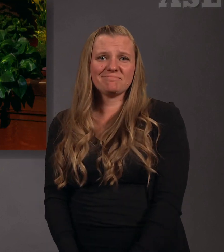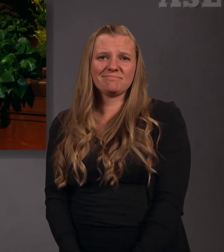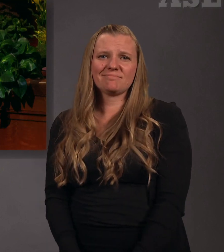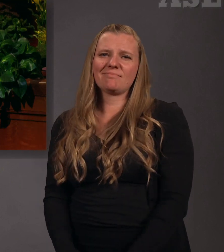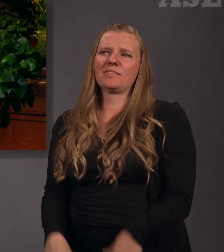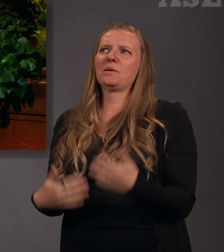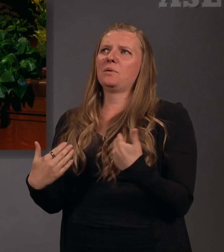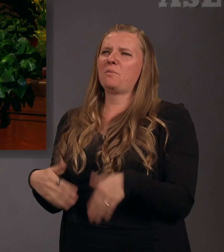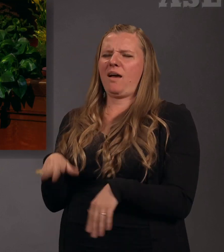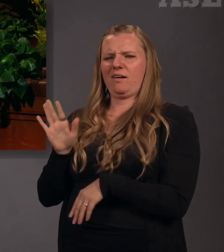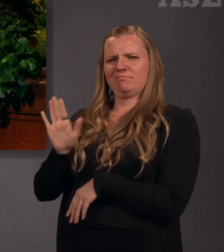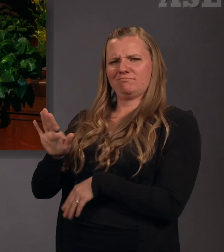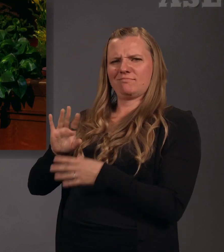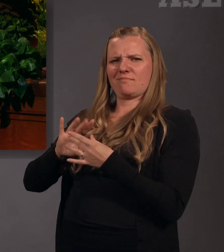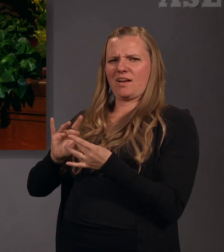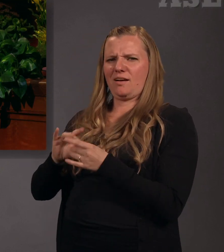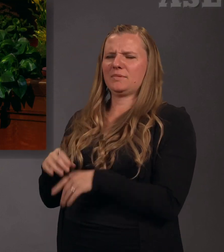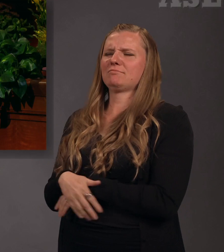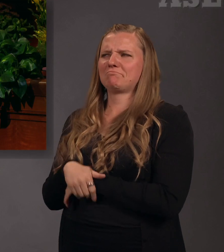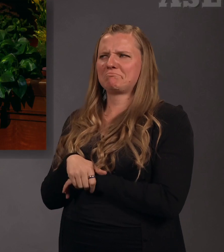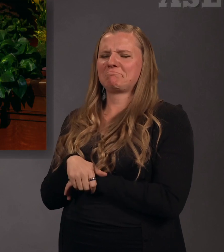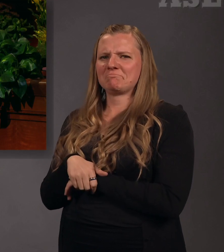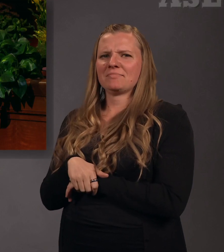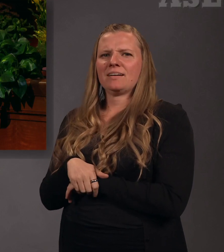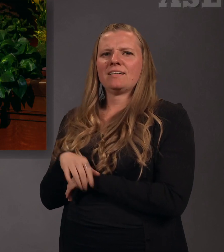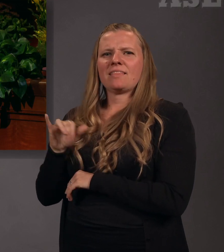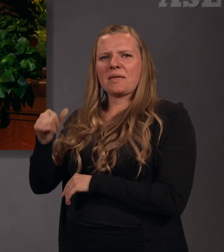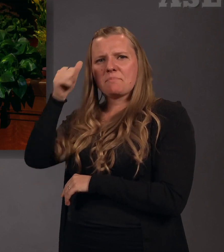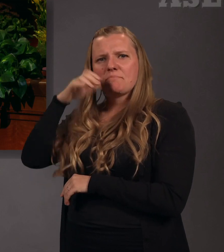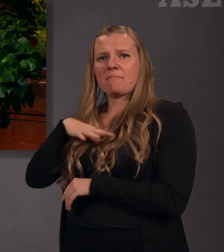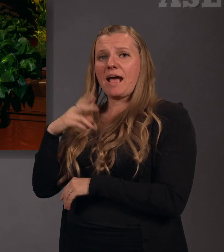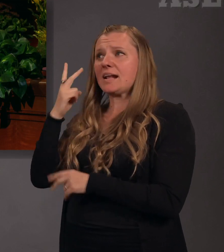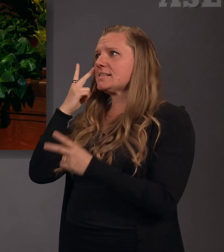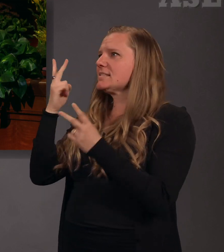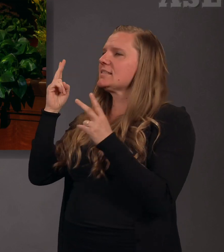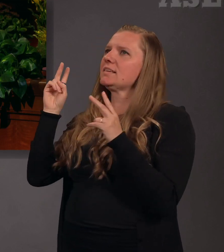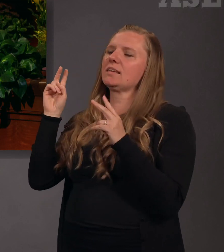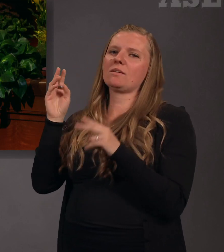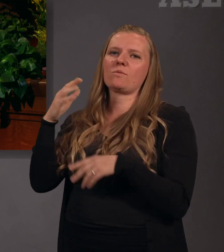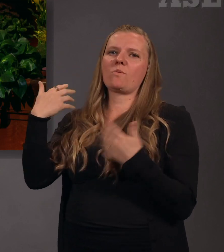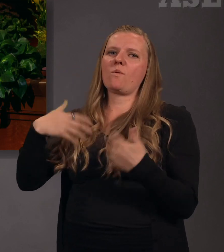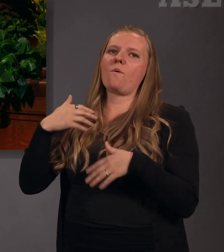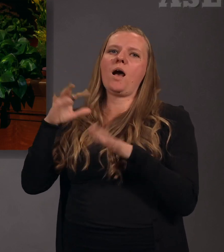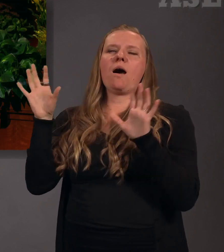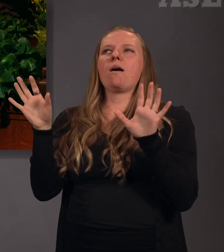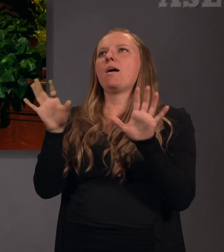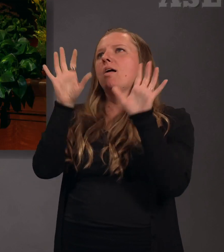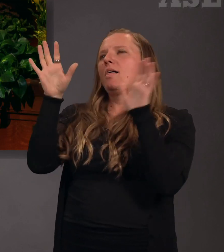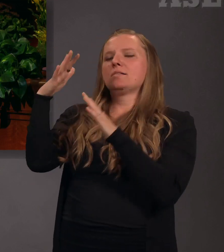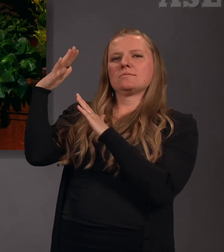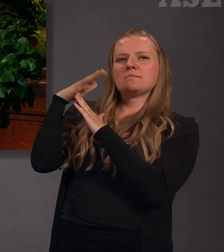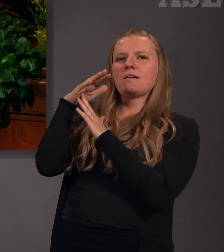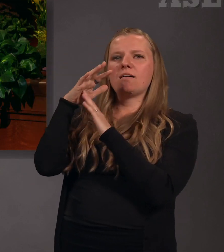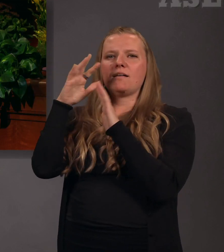What a powerful observation! This man was not moved simply by the exquisite craftsmanship of the temple,